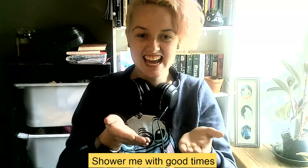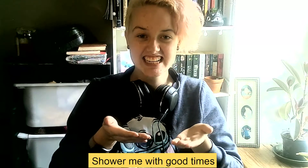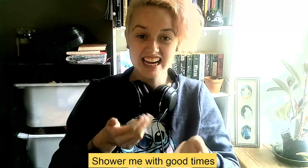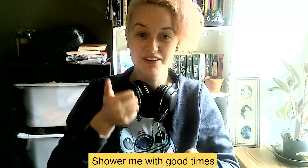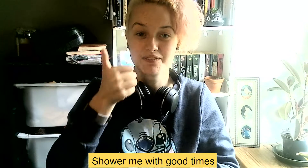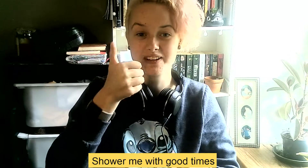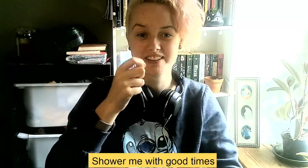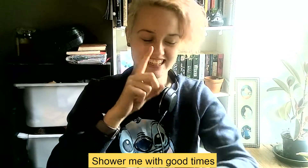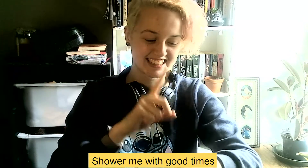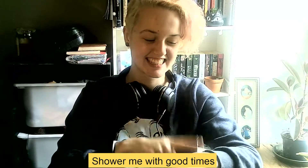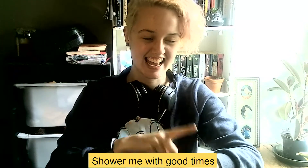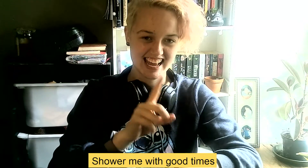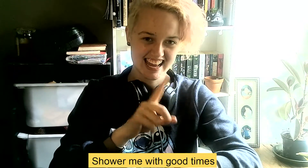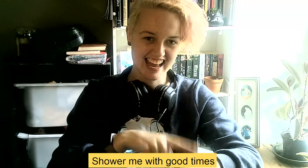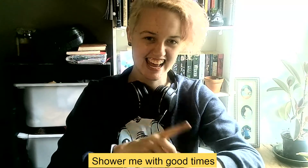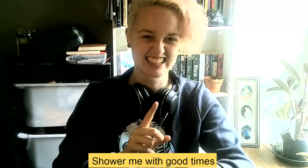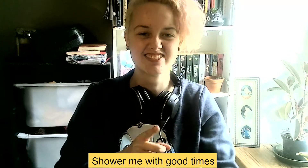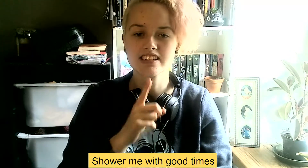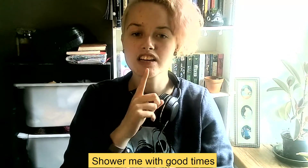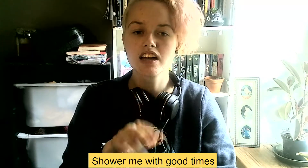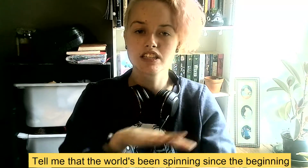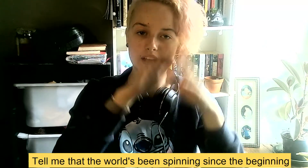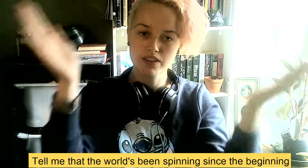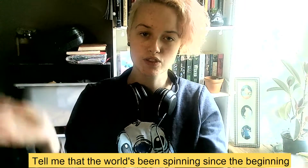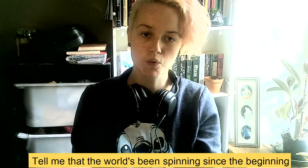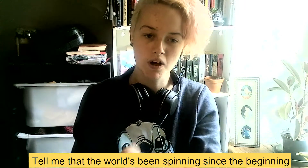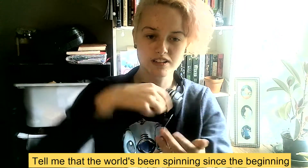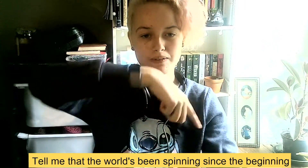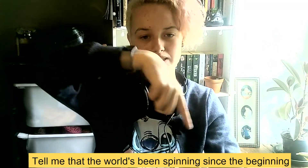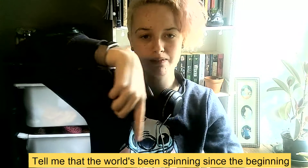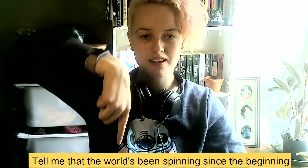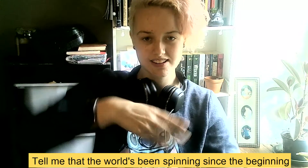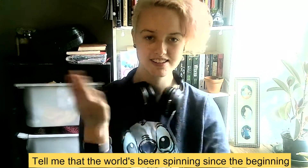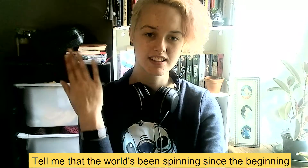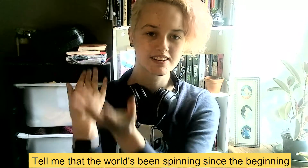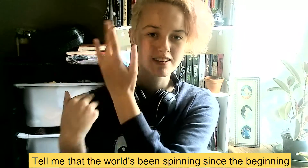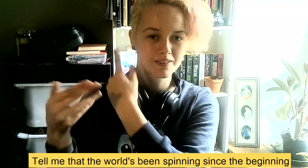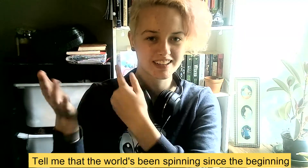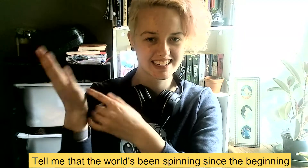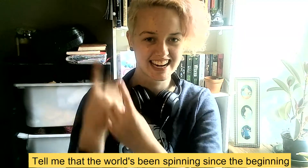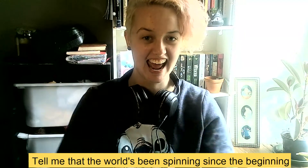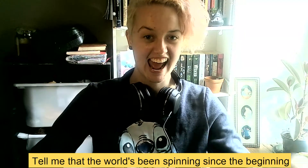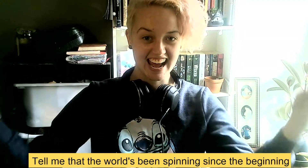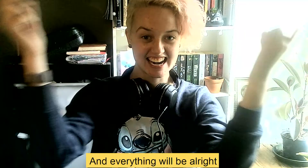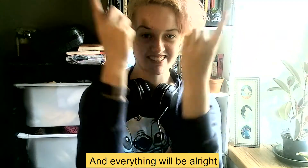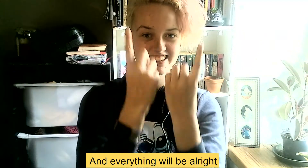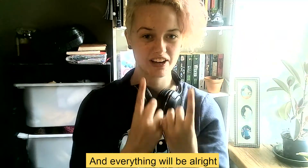shower me with good times. Tell me that the world's been spinnin' since the beginning, and everything